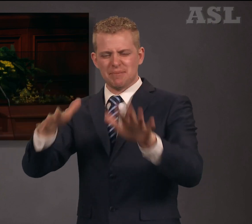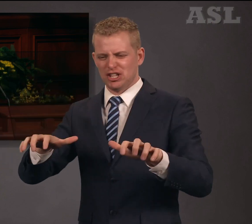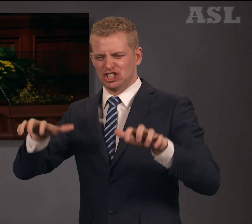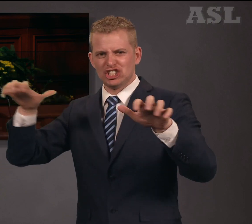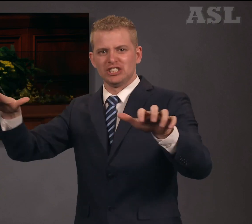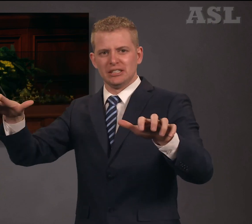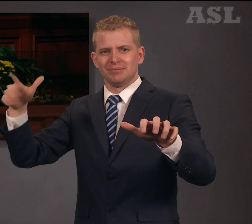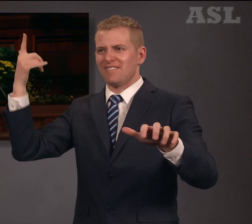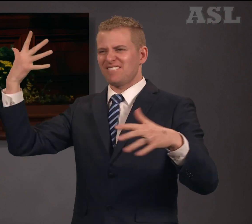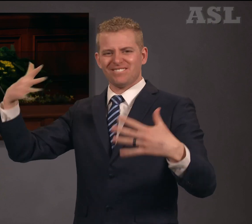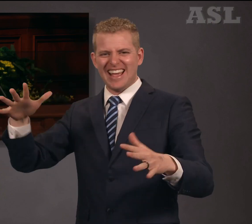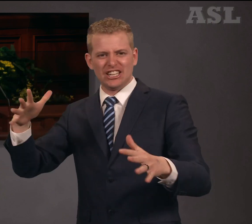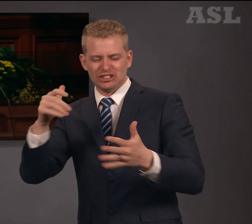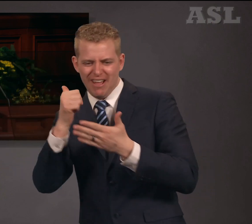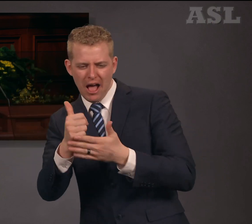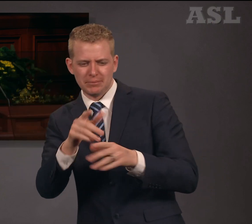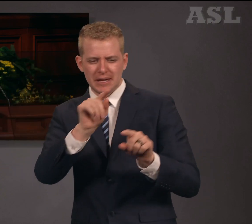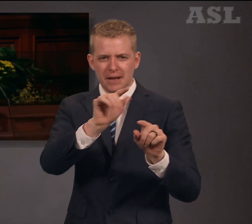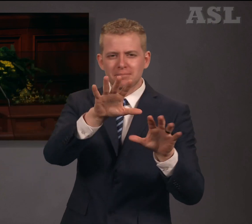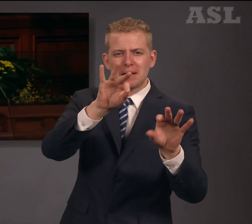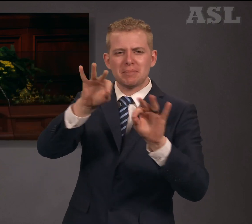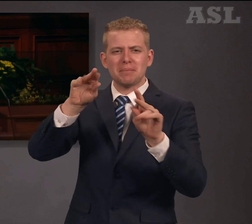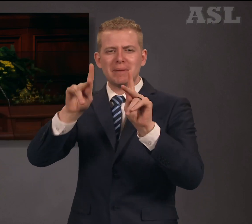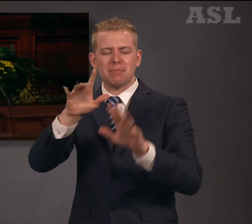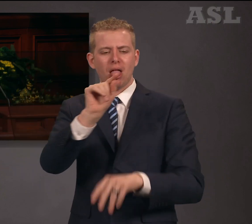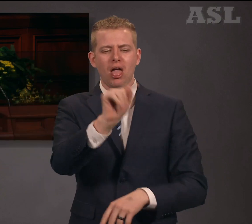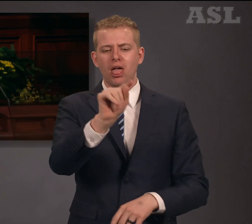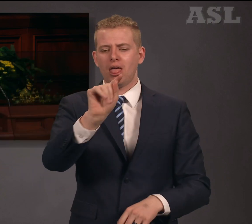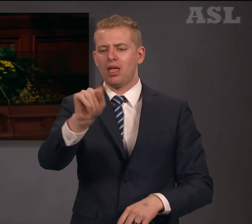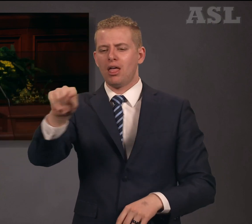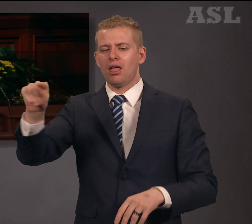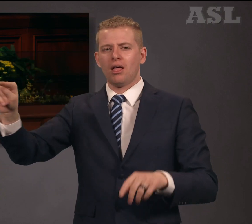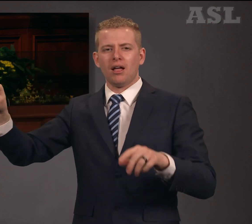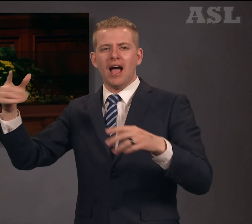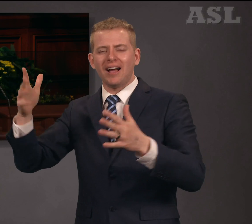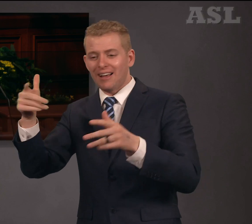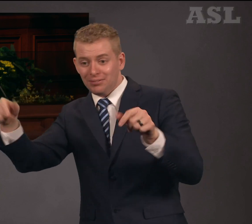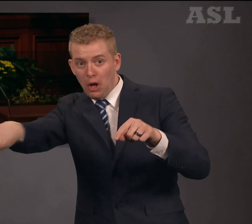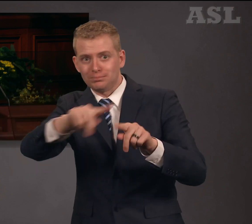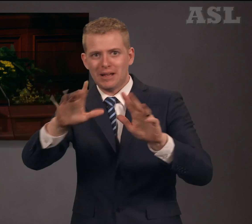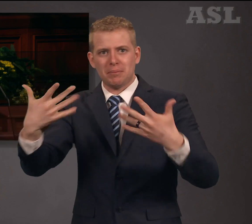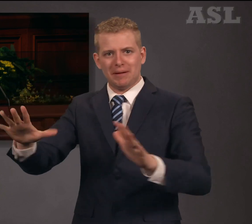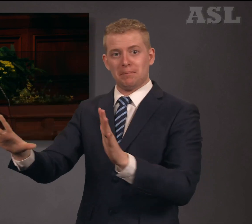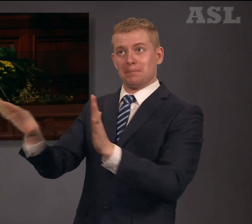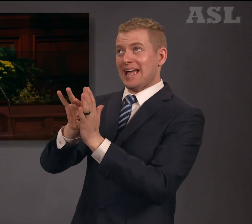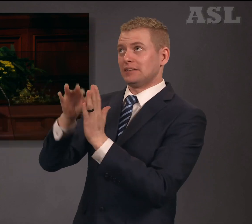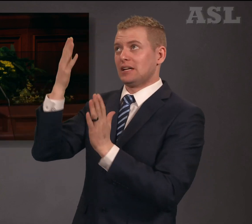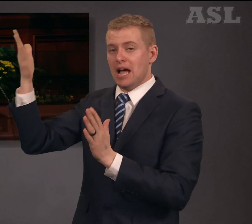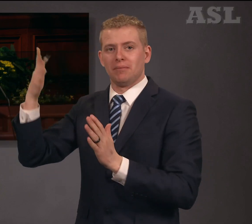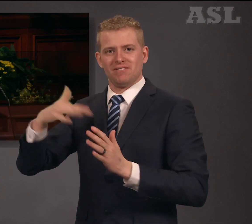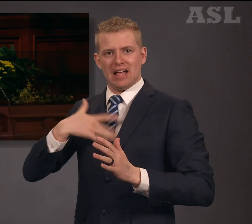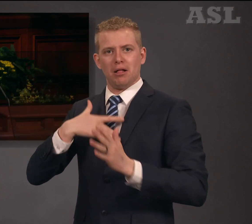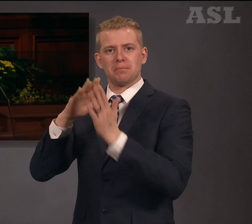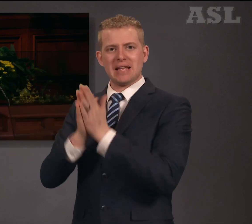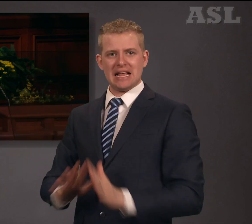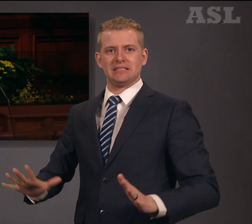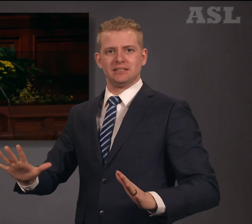among His trusted disciples. They have felt the peace and the love of God.